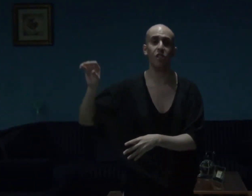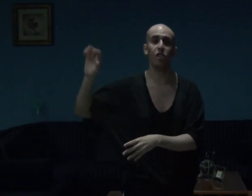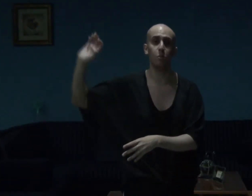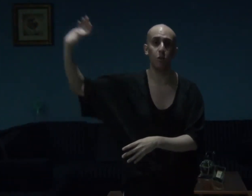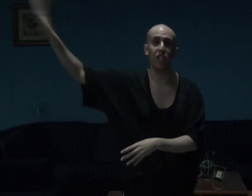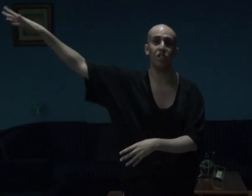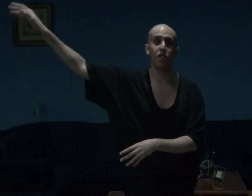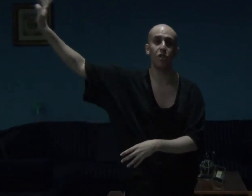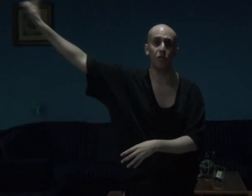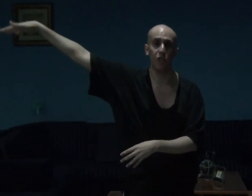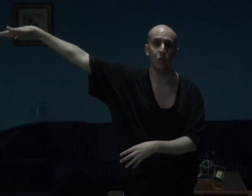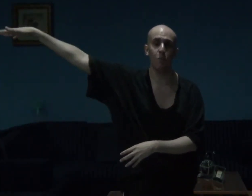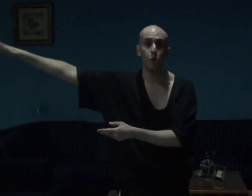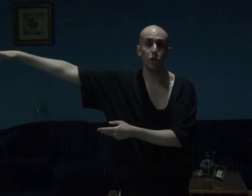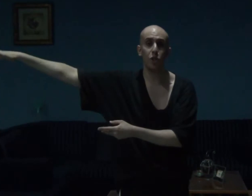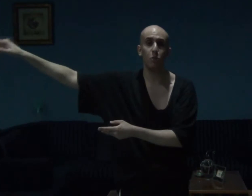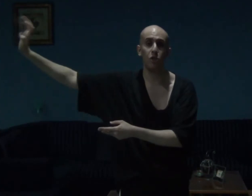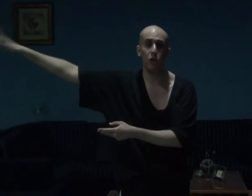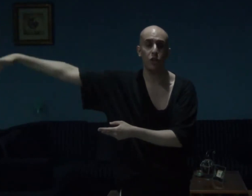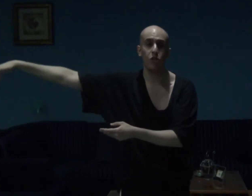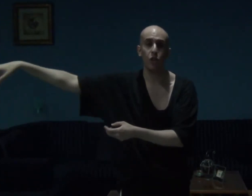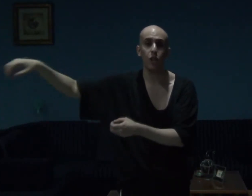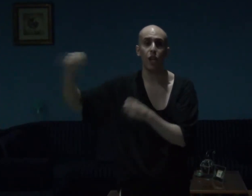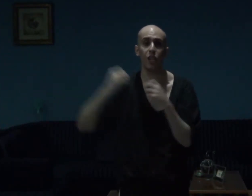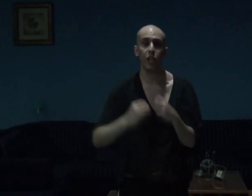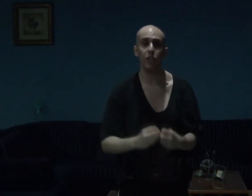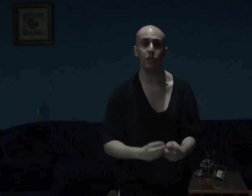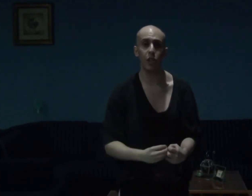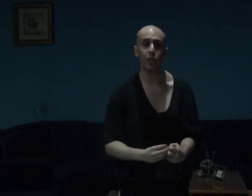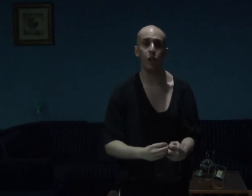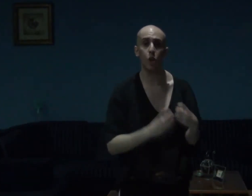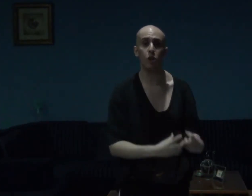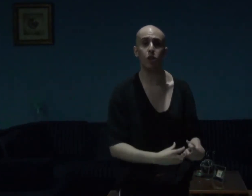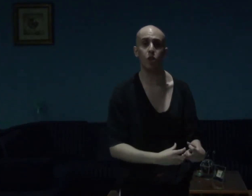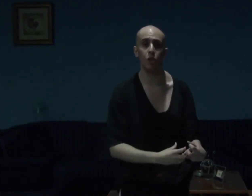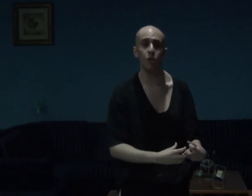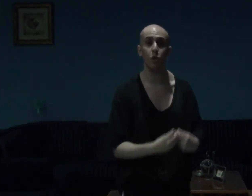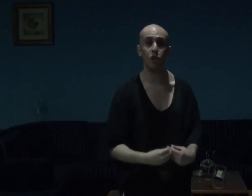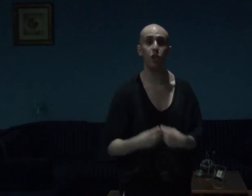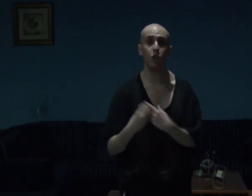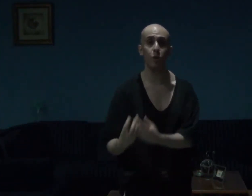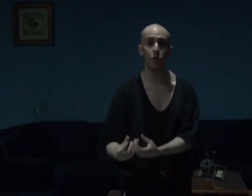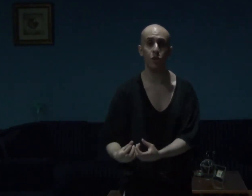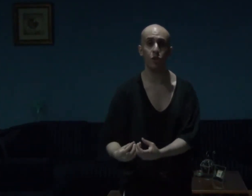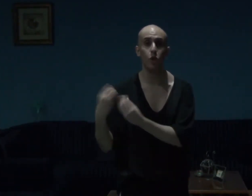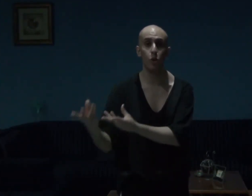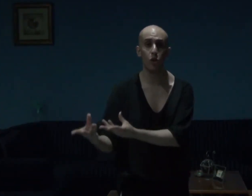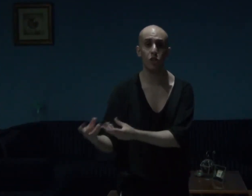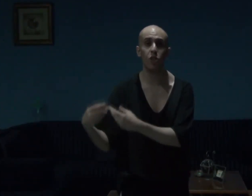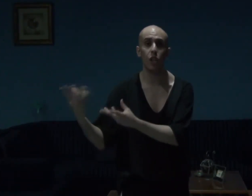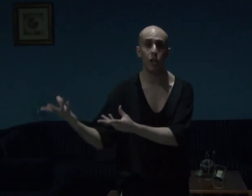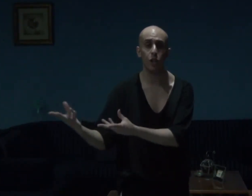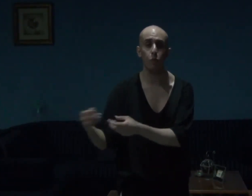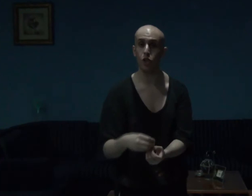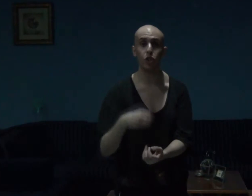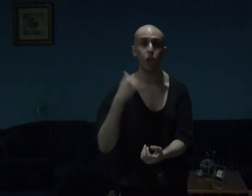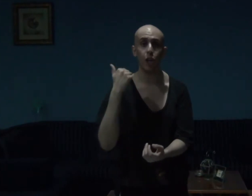inspirations from, Norse mythology, and Celtic culture, which includes, the Norse god, such as,